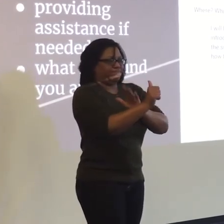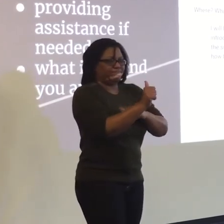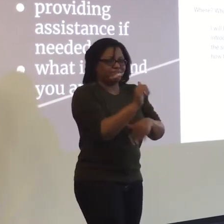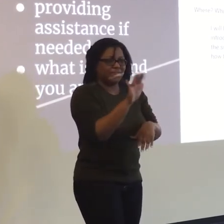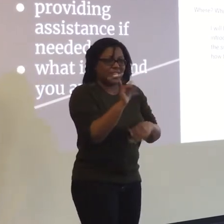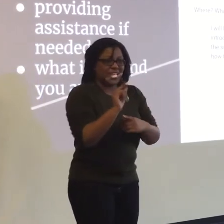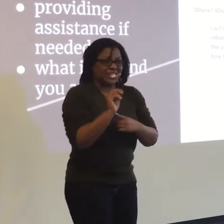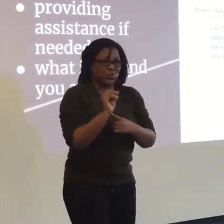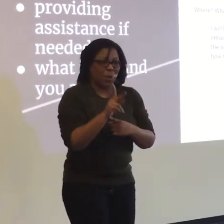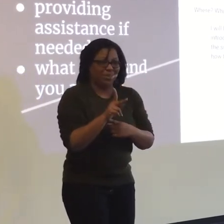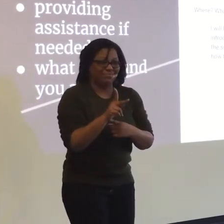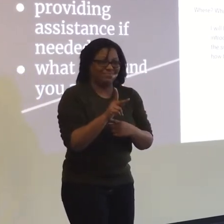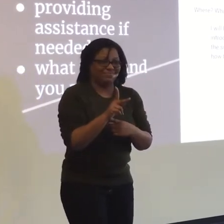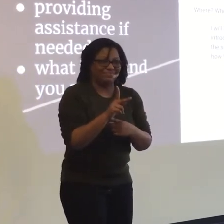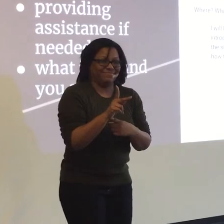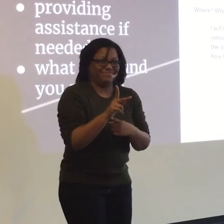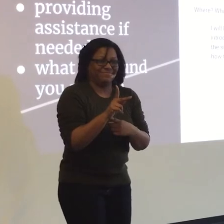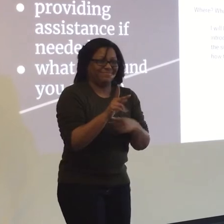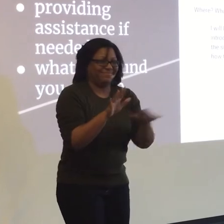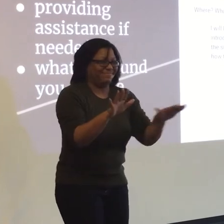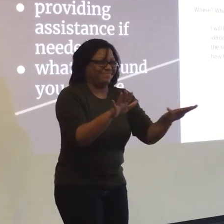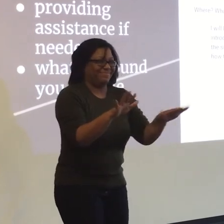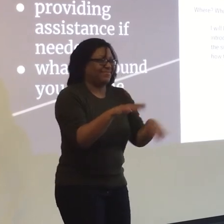Oh, like you aren't quite adept with it?